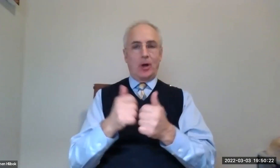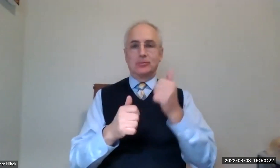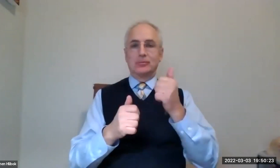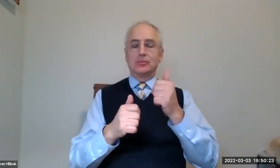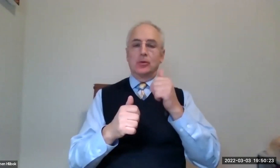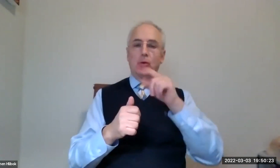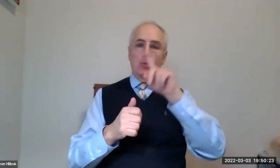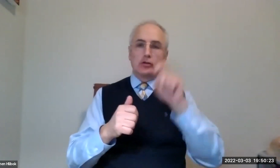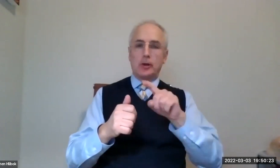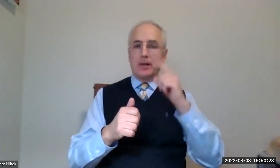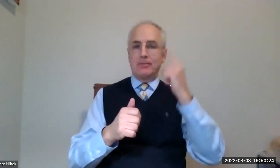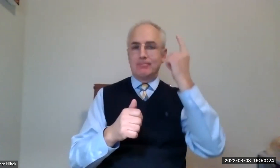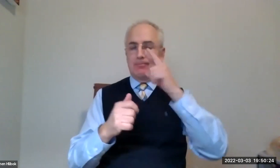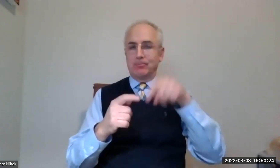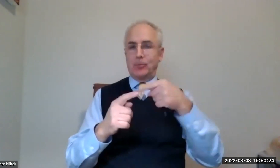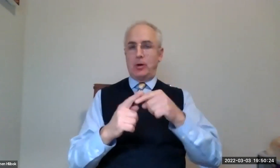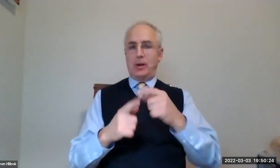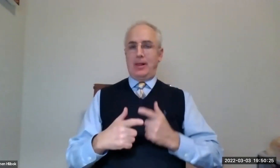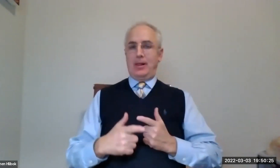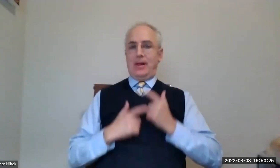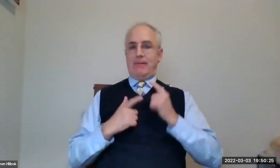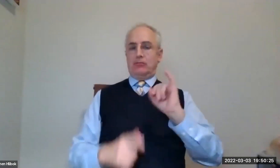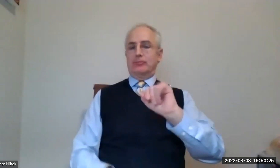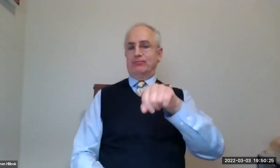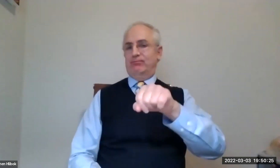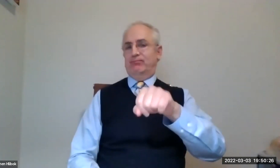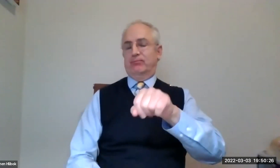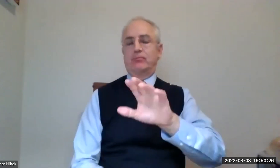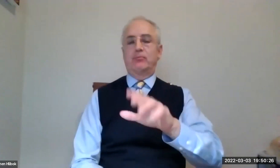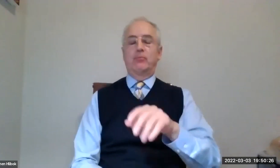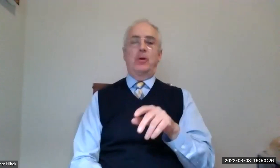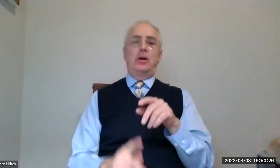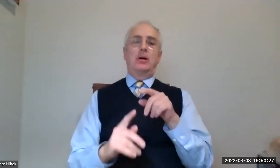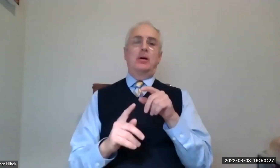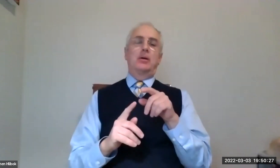One of the most often asked questions is actually about life insurance.